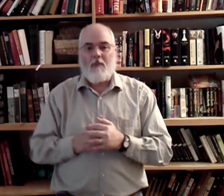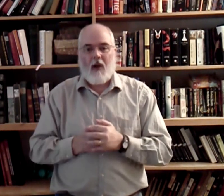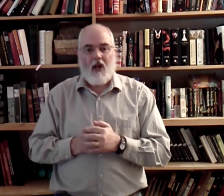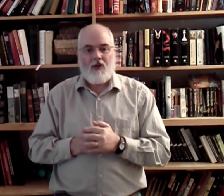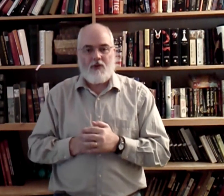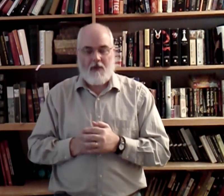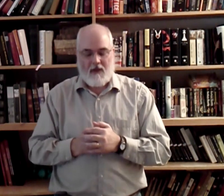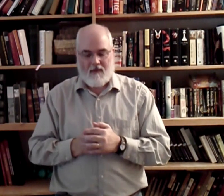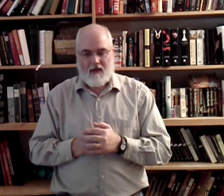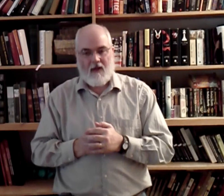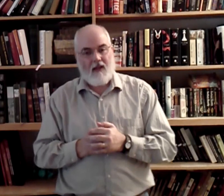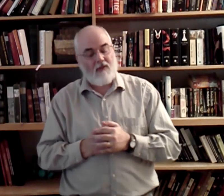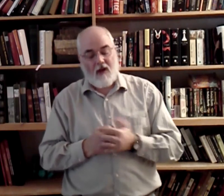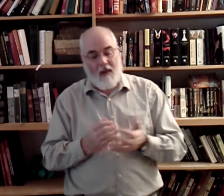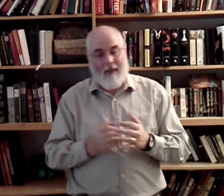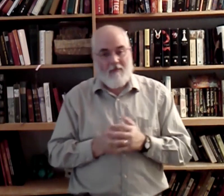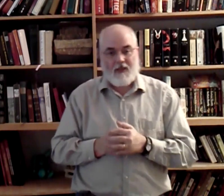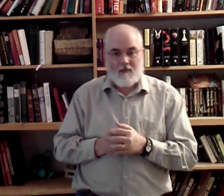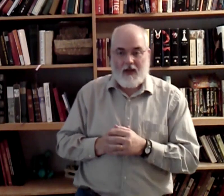plunge me. Okay? Let's talk about baptism, right?